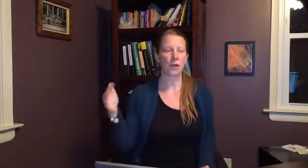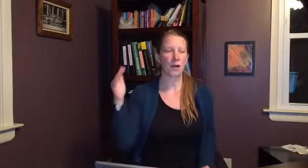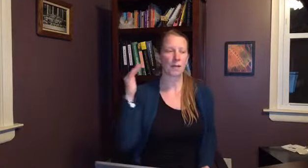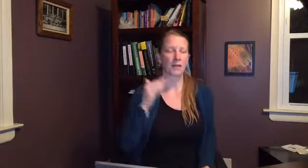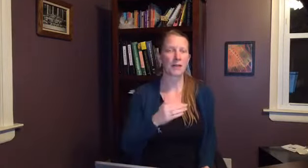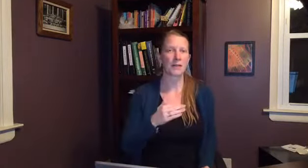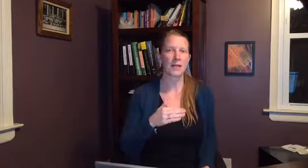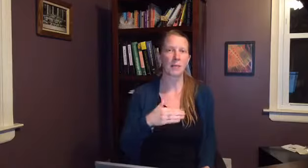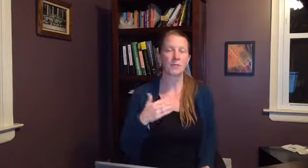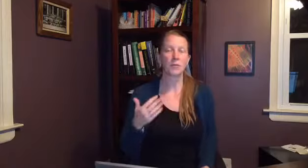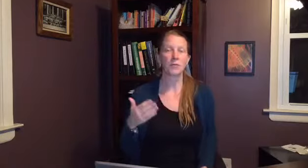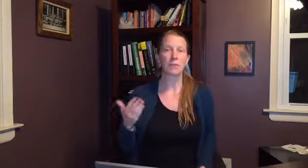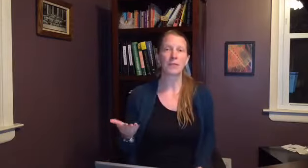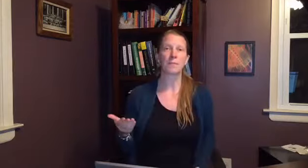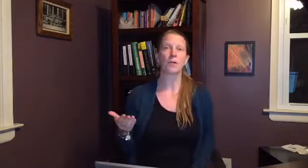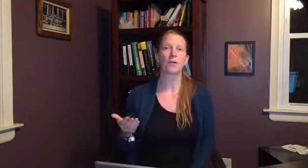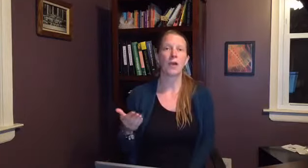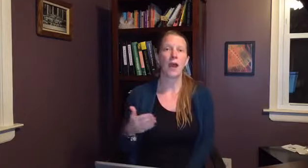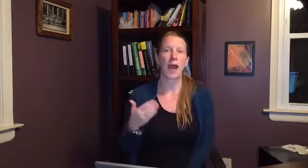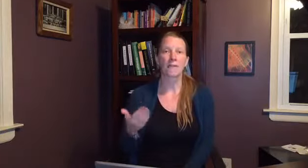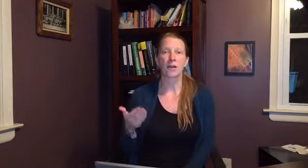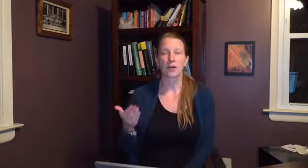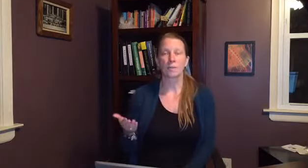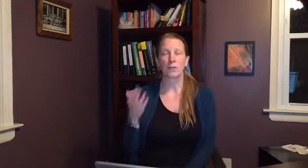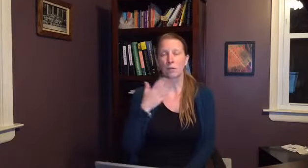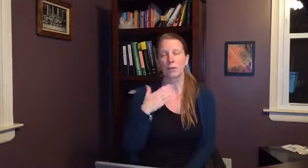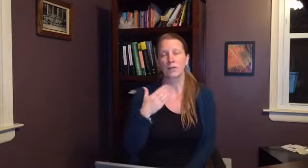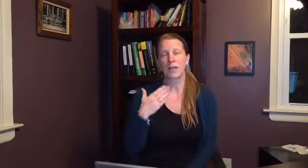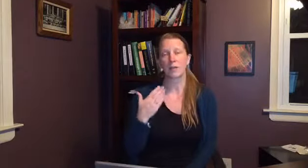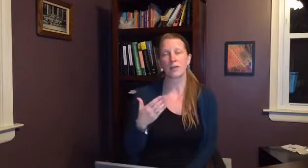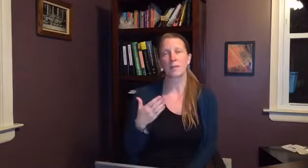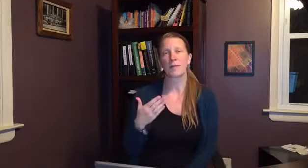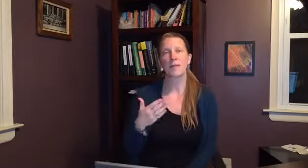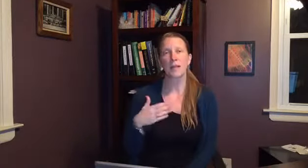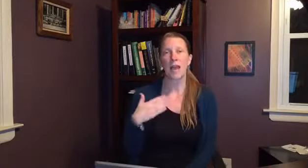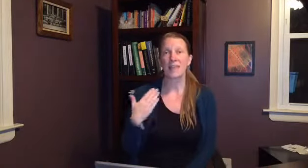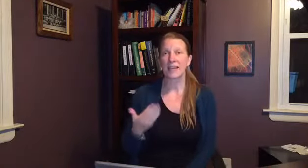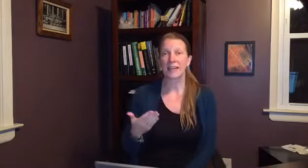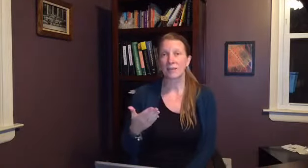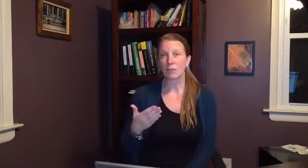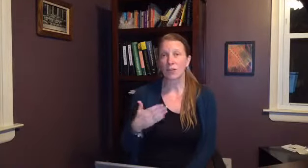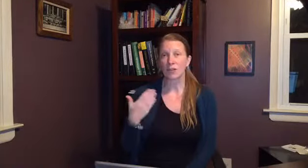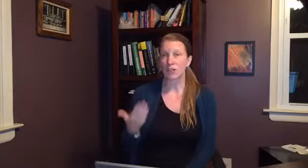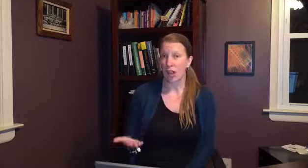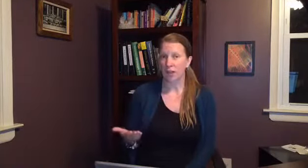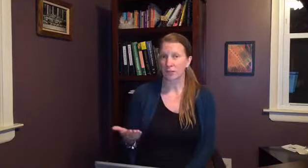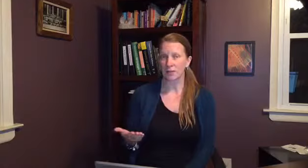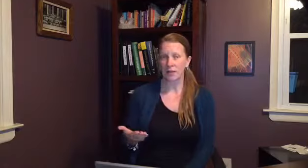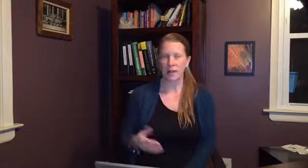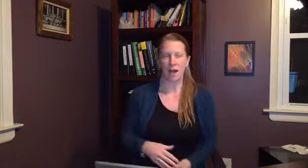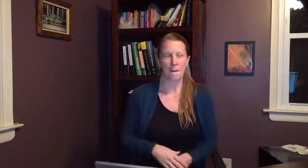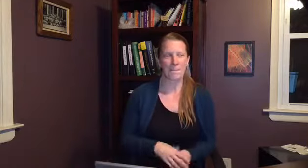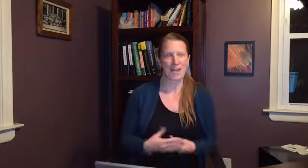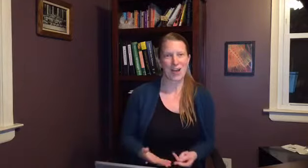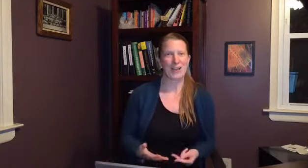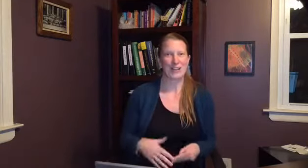a lot of the times most people have the herp the oral type herpes and they get it when they're a child um because